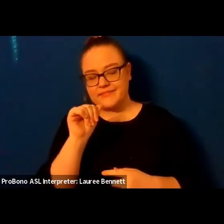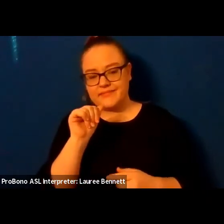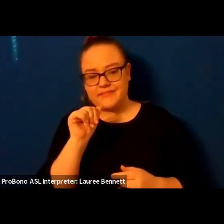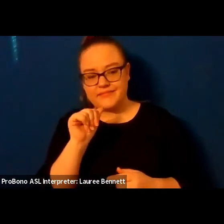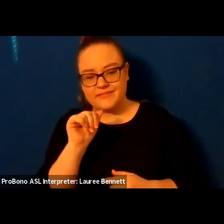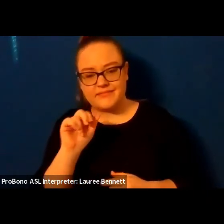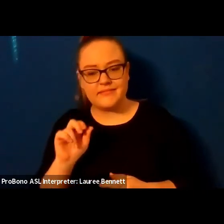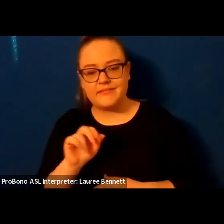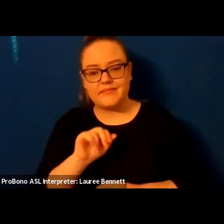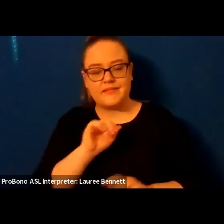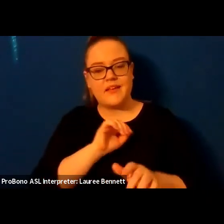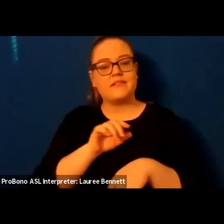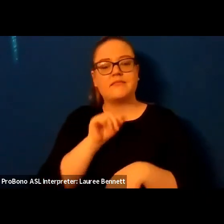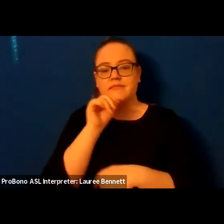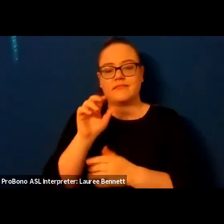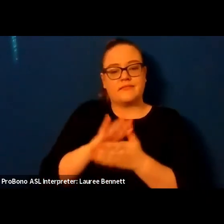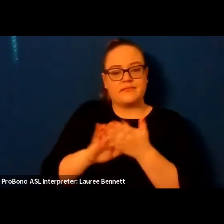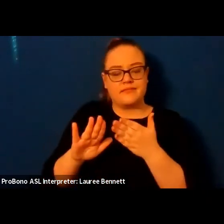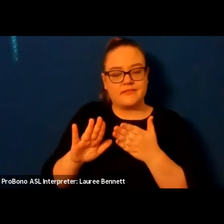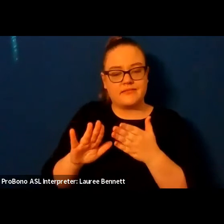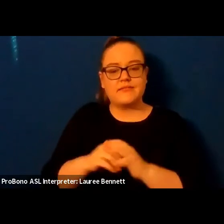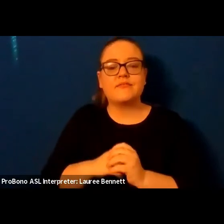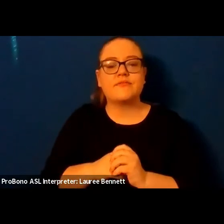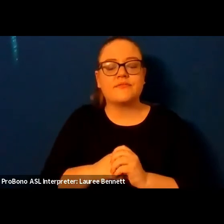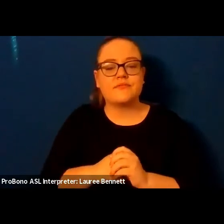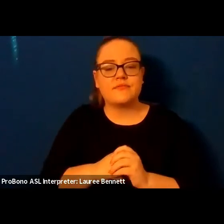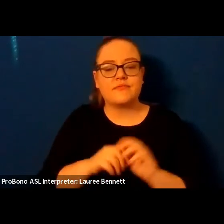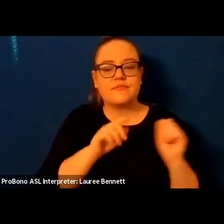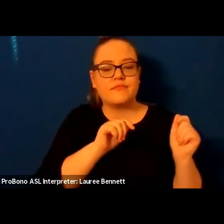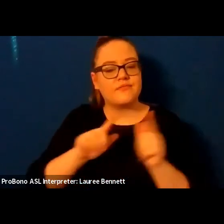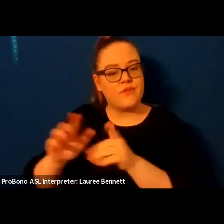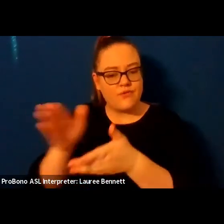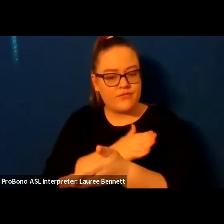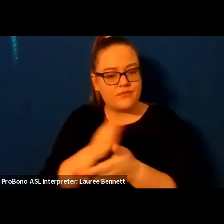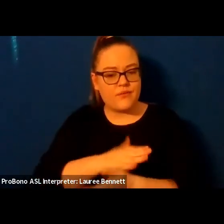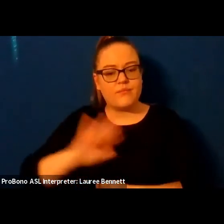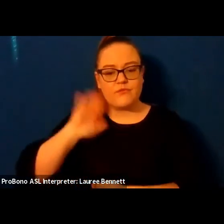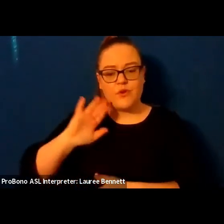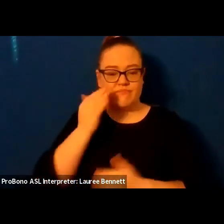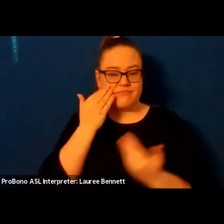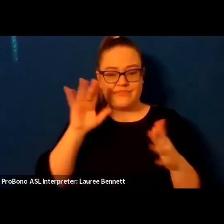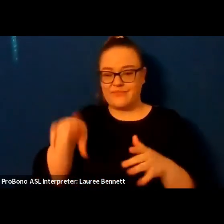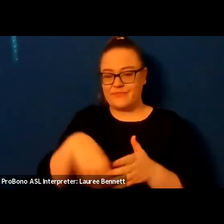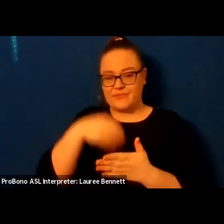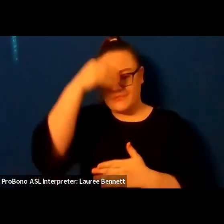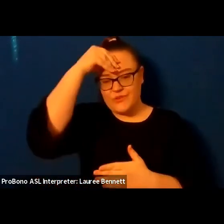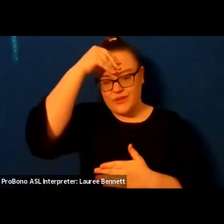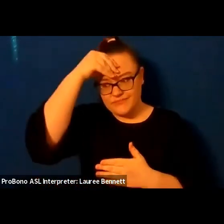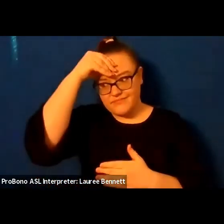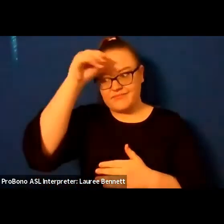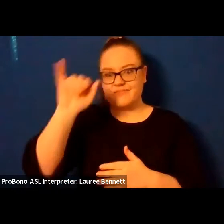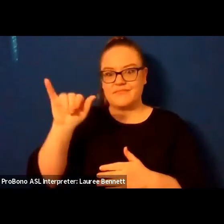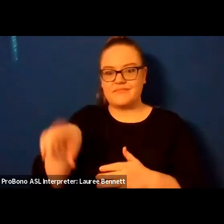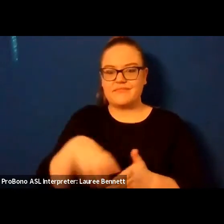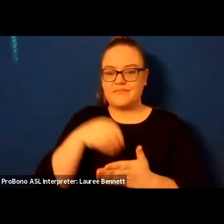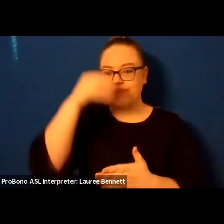skull and the skin that swaddles it all the songs you didn't know you needed to learn from him crescendo and fade